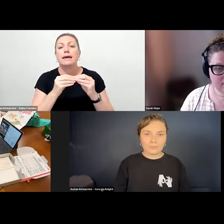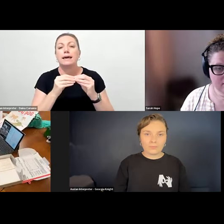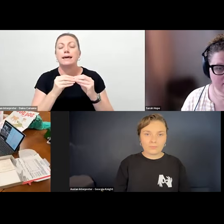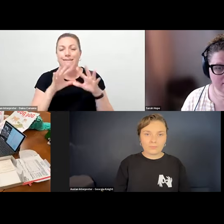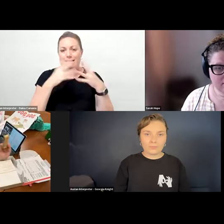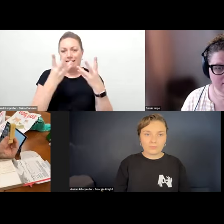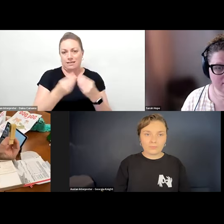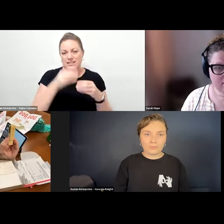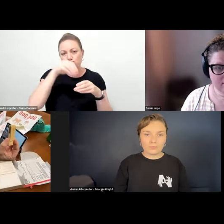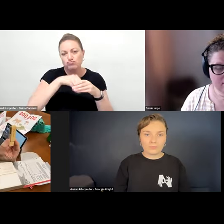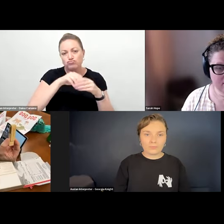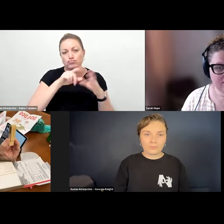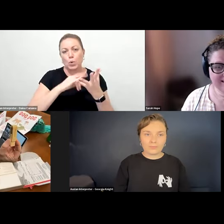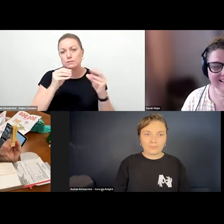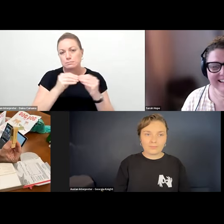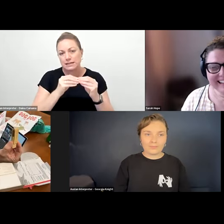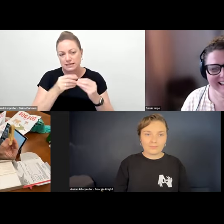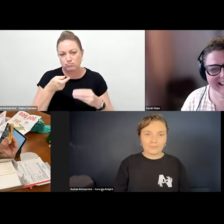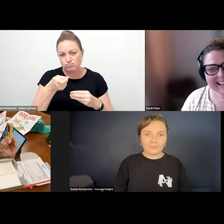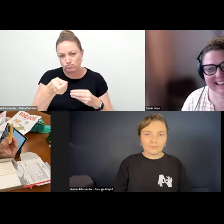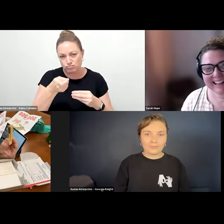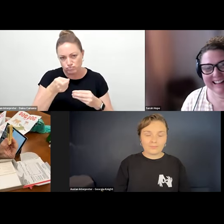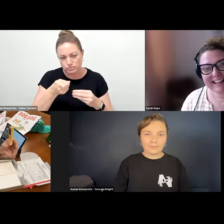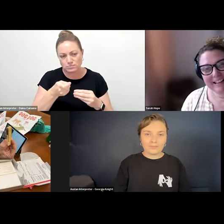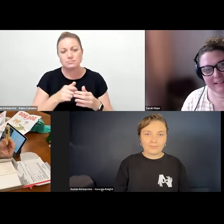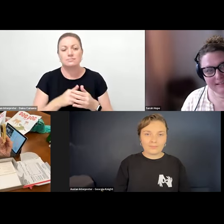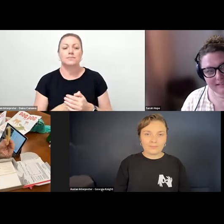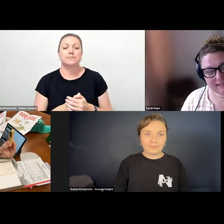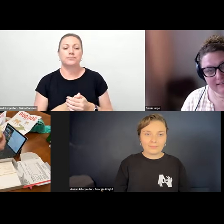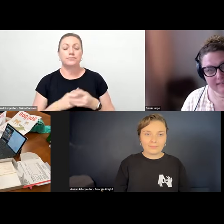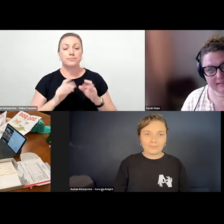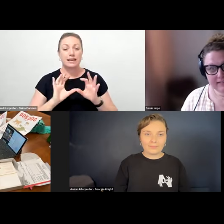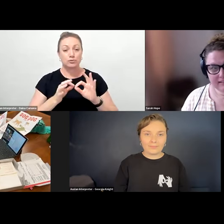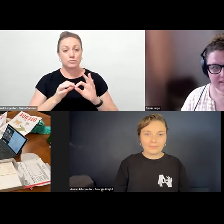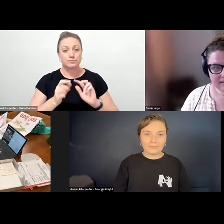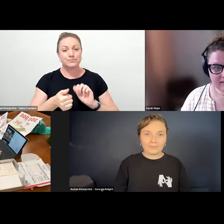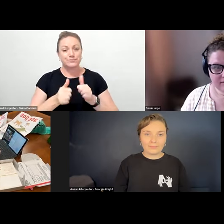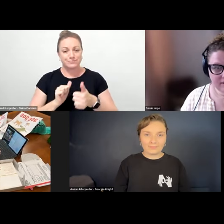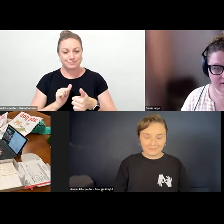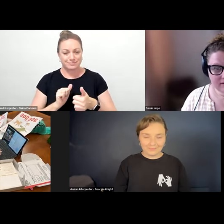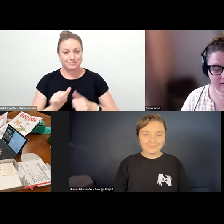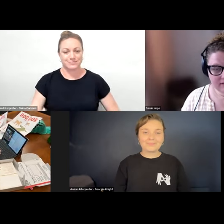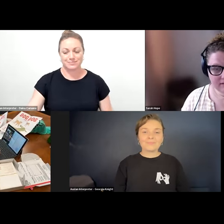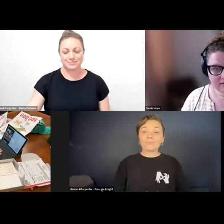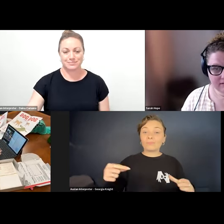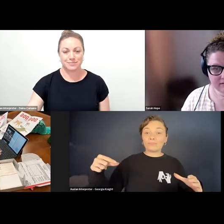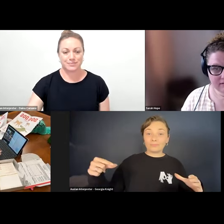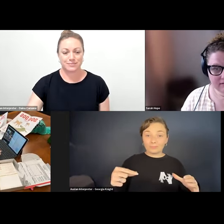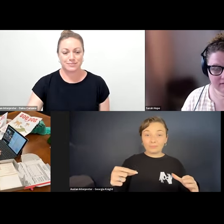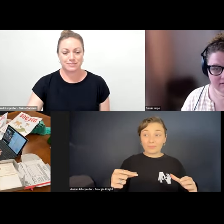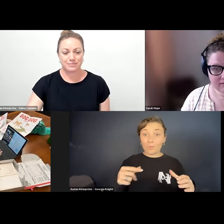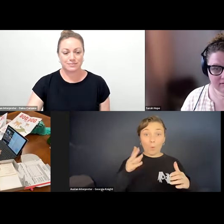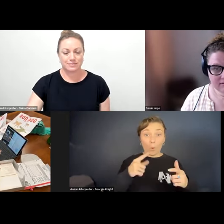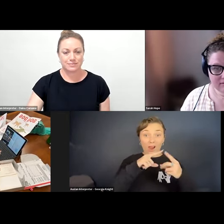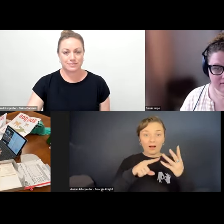here, on the USB are all of the other files that you will be able to find on again.